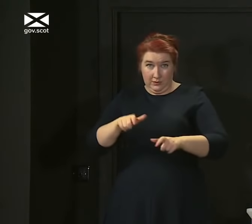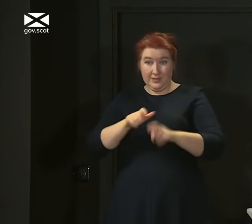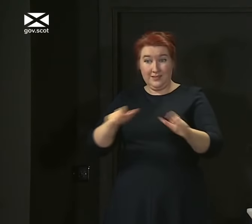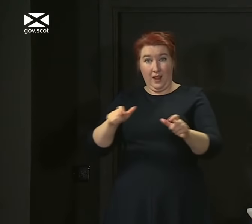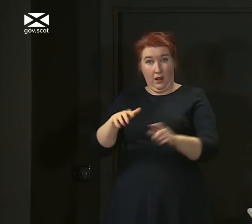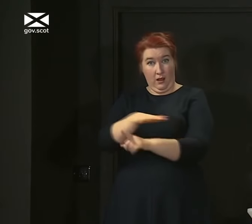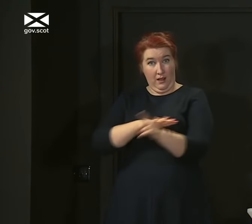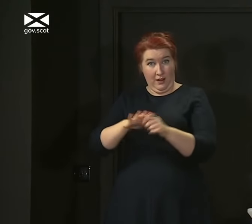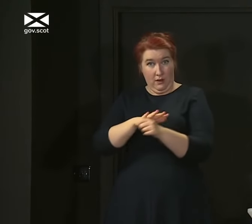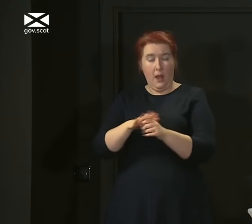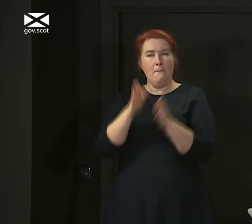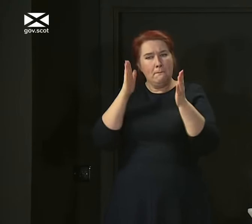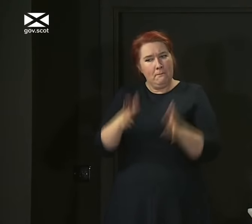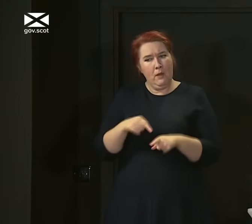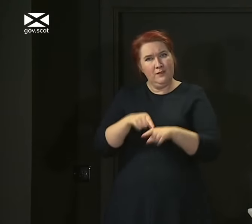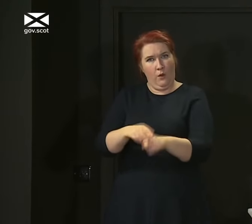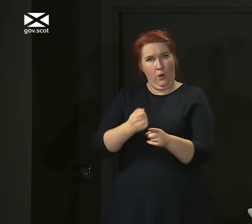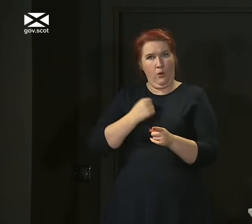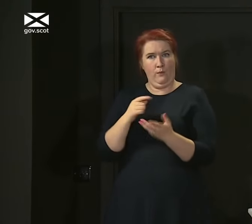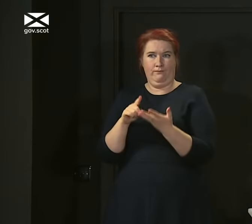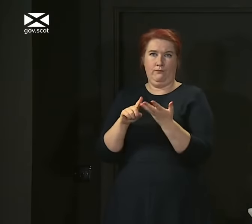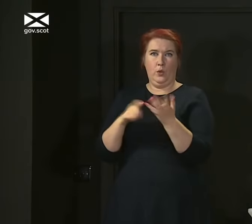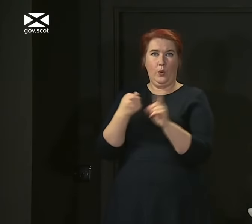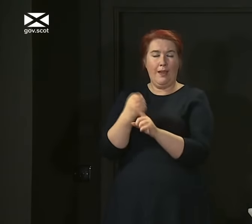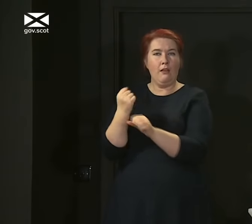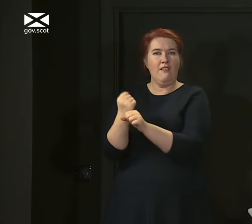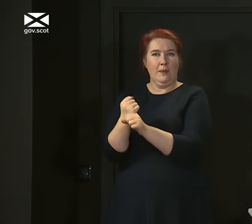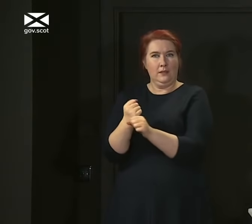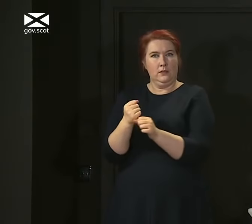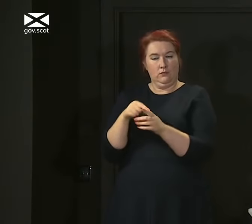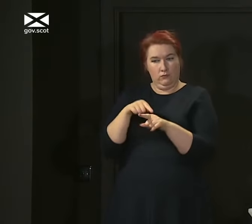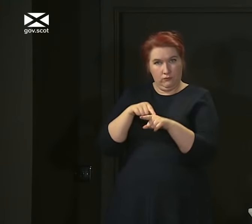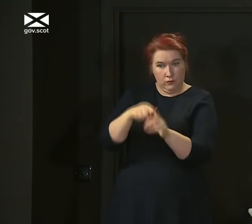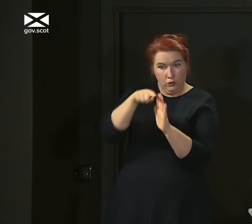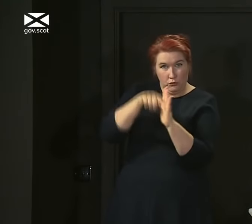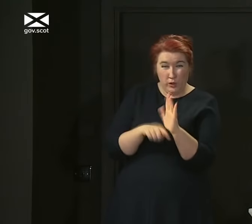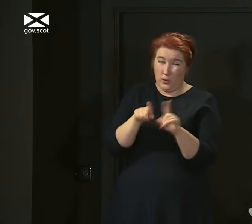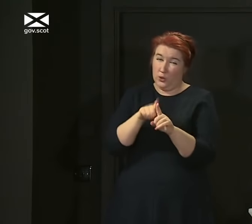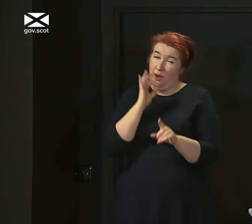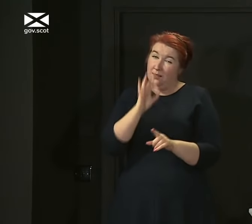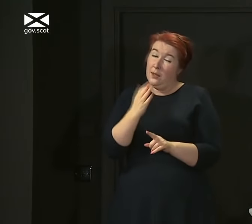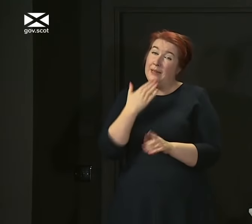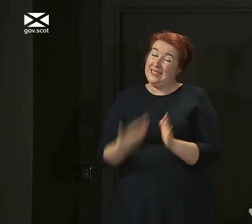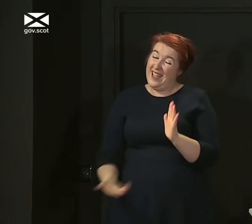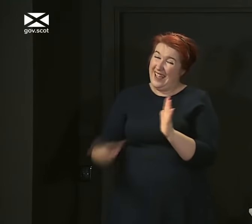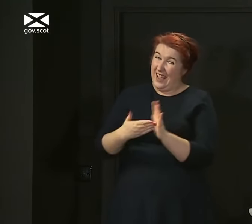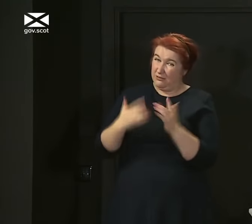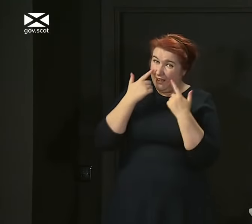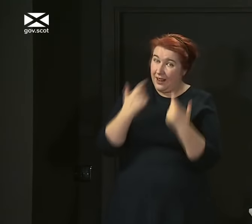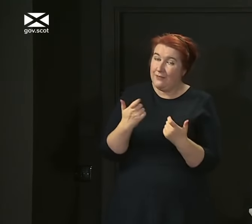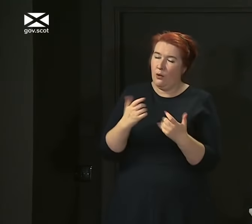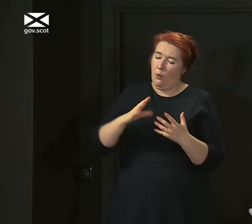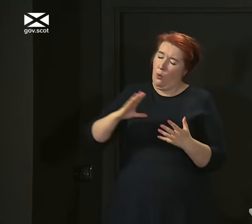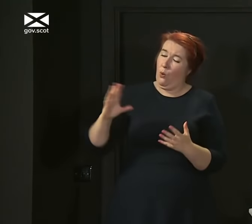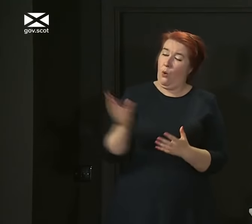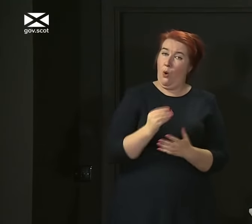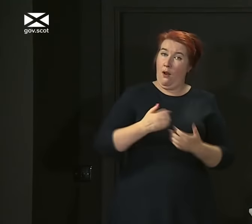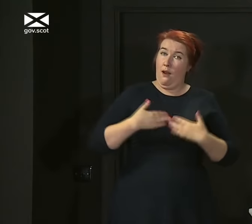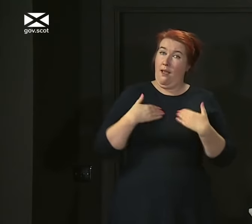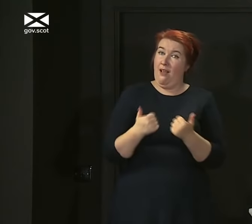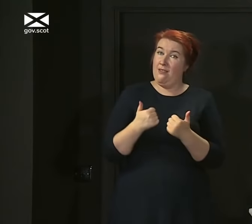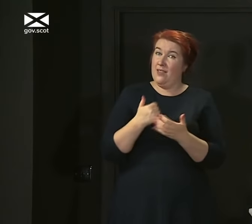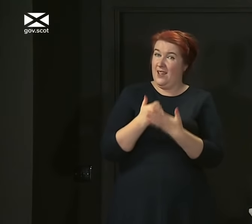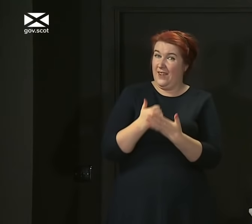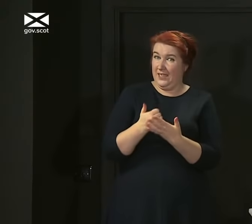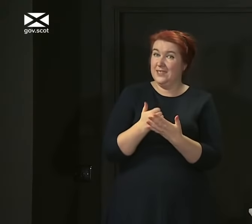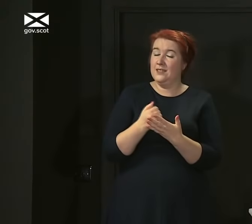UK Government's advice and restrictions. And I would ask you to take extra care to follow all of the health advice that is encapsulated in our facts